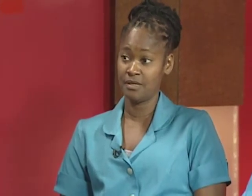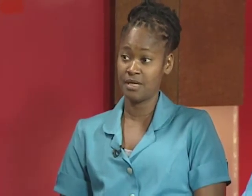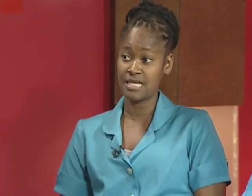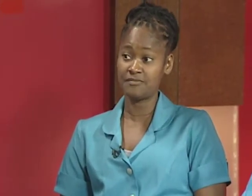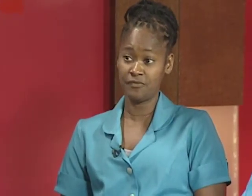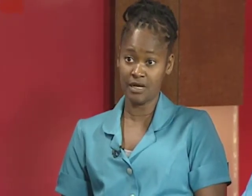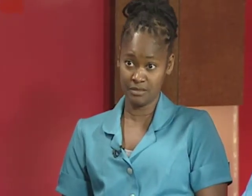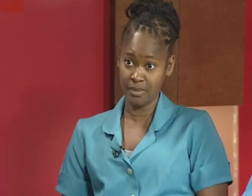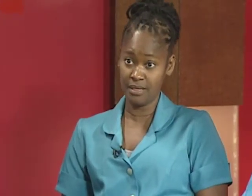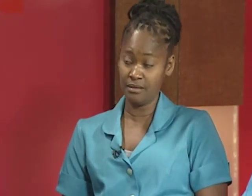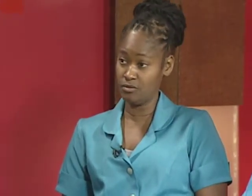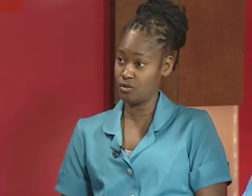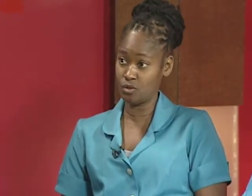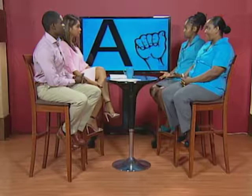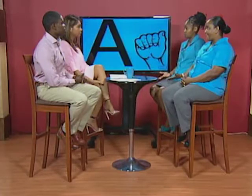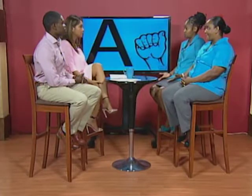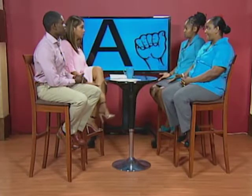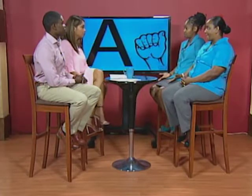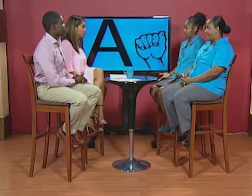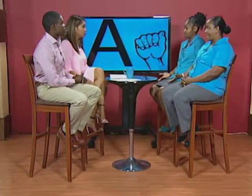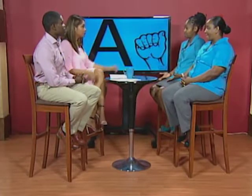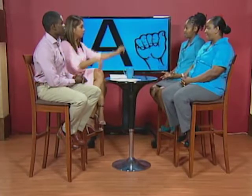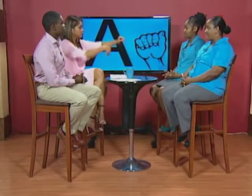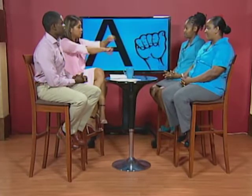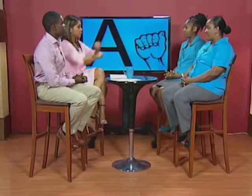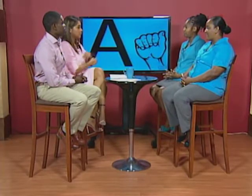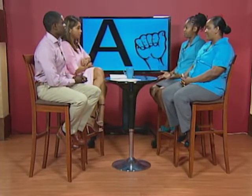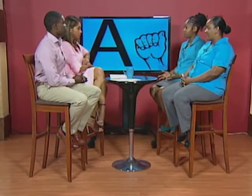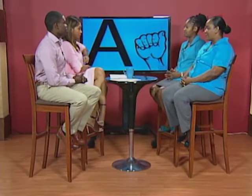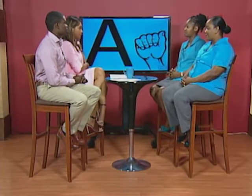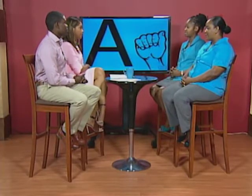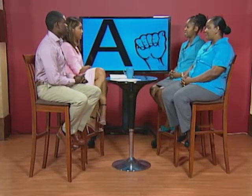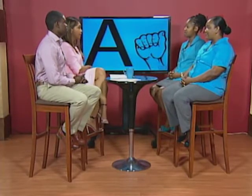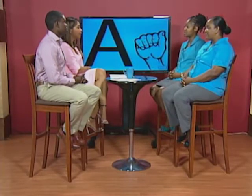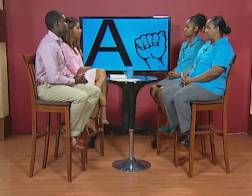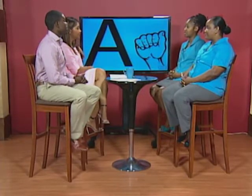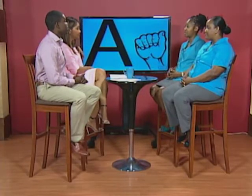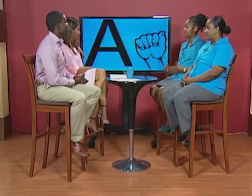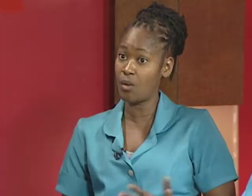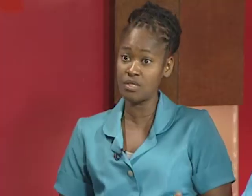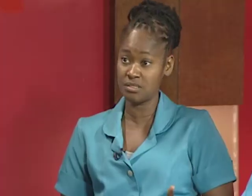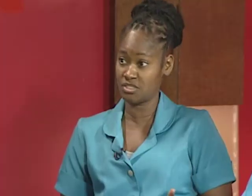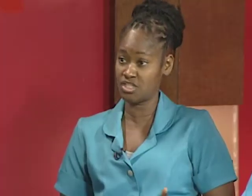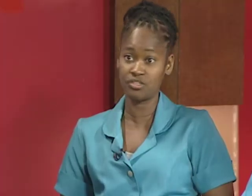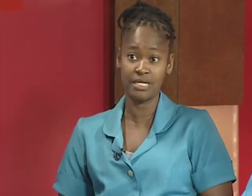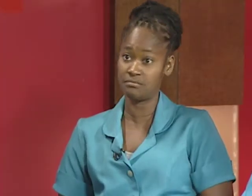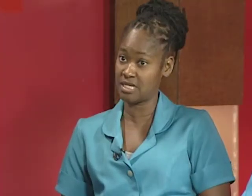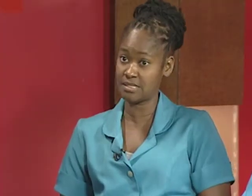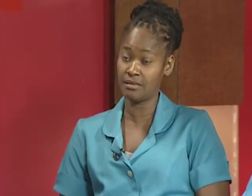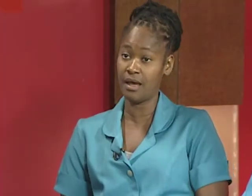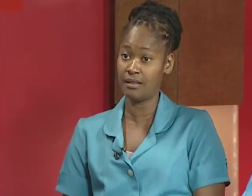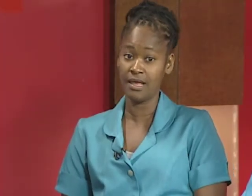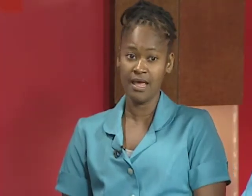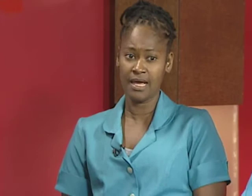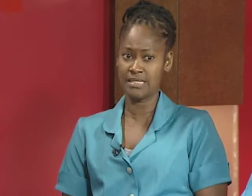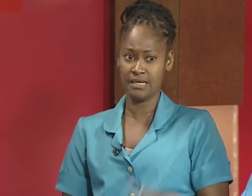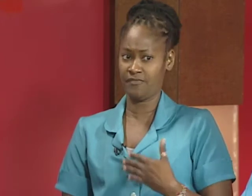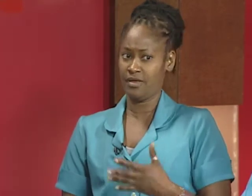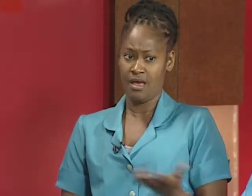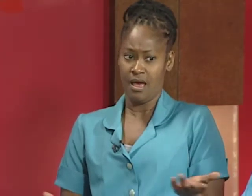because at the beginning you know you you don't have any kind of um vocabulary at all of sign language so the body language this gesture that that said it out because if